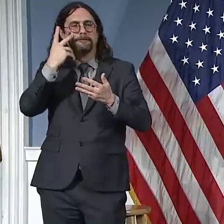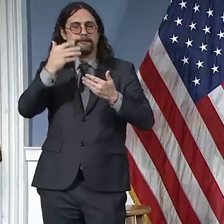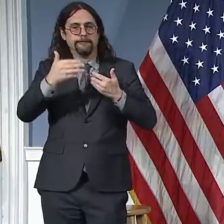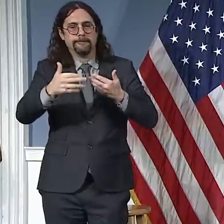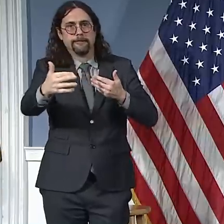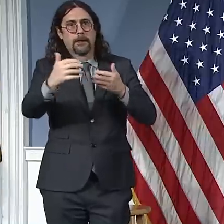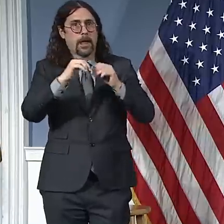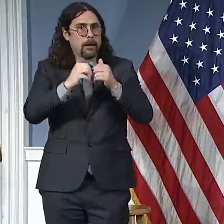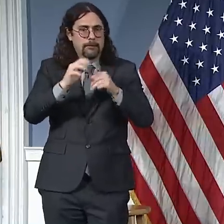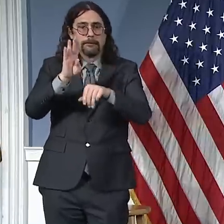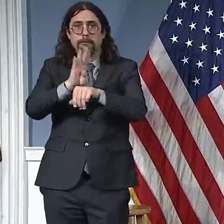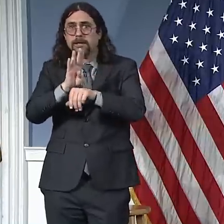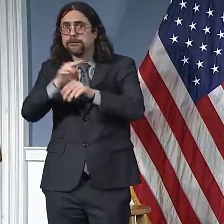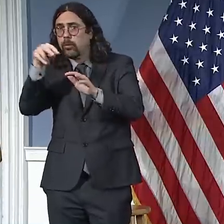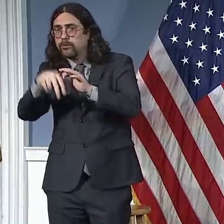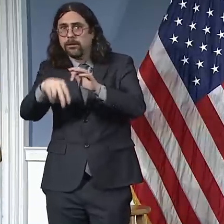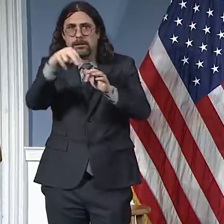truth.